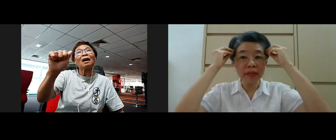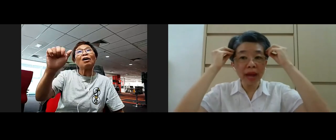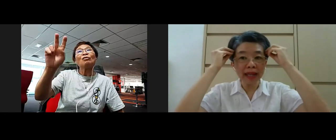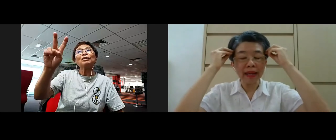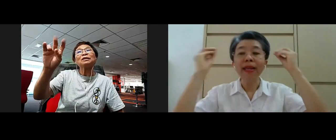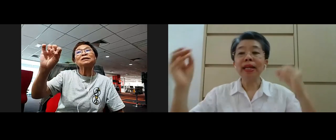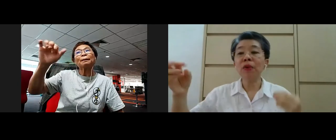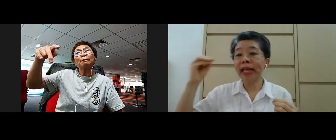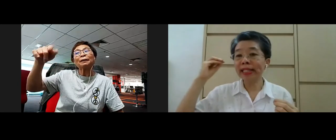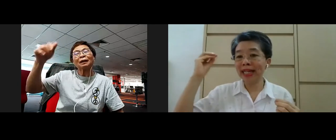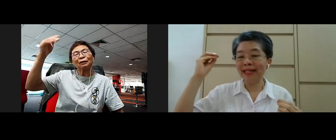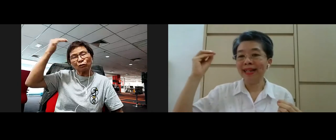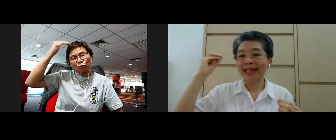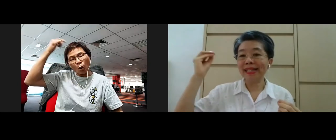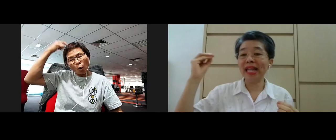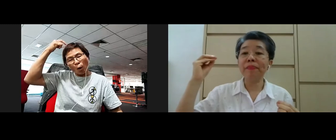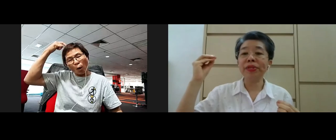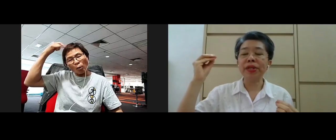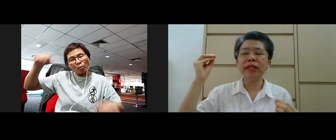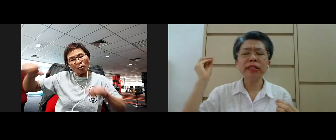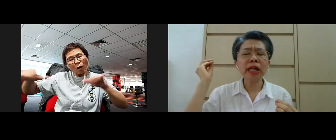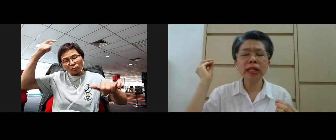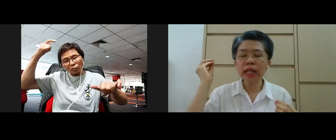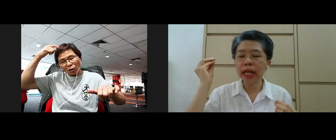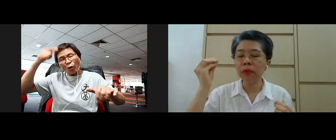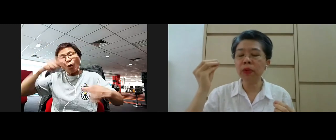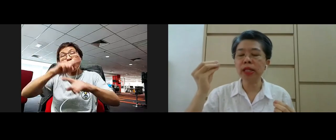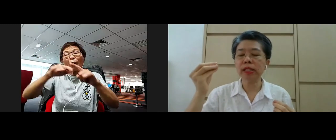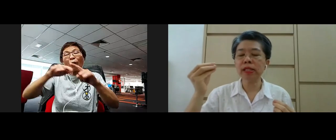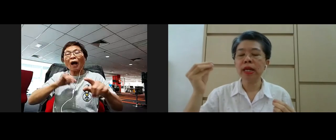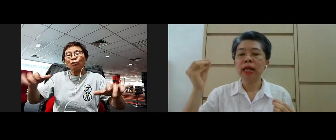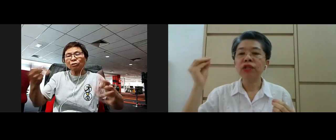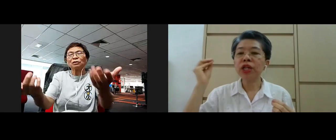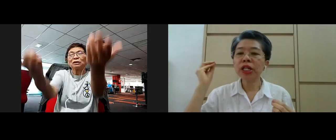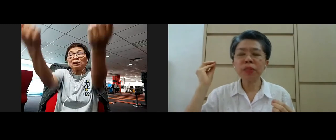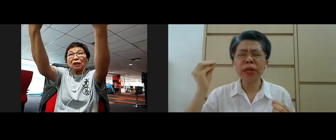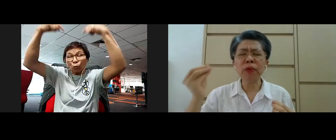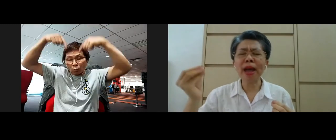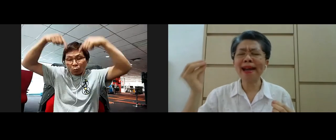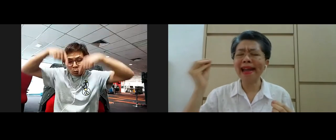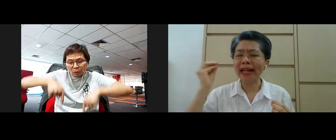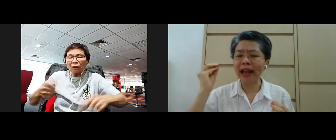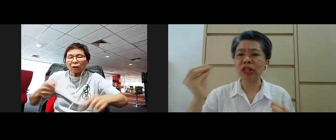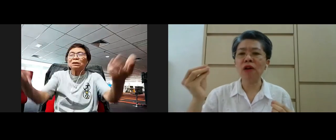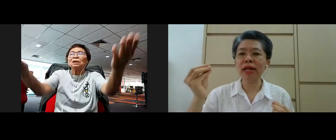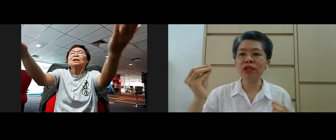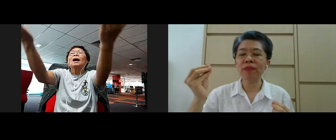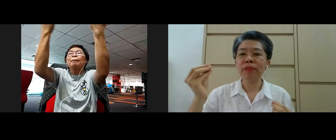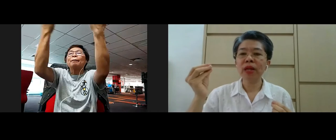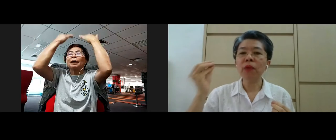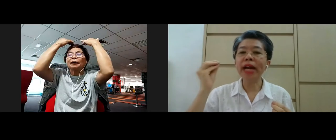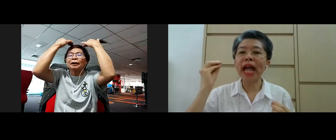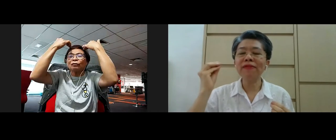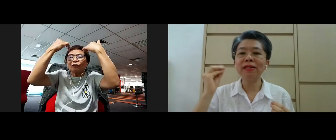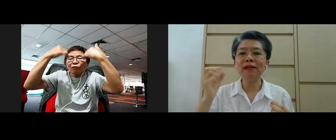activity of the mind yeah when I did that steps yeah turn inwards just be aware and acknowledge